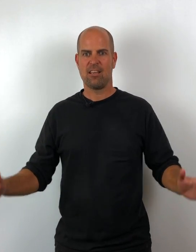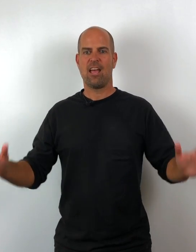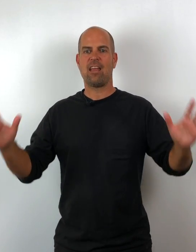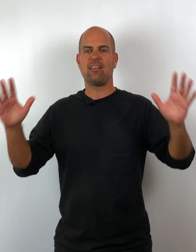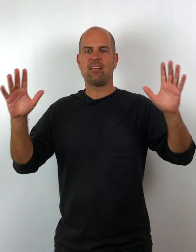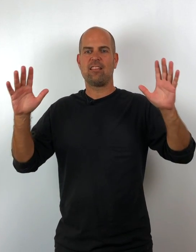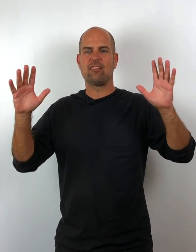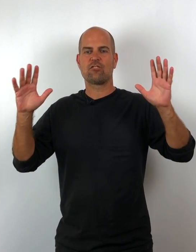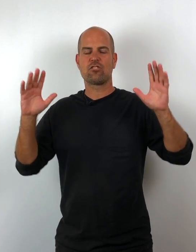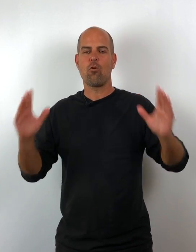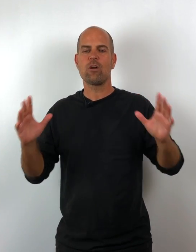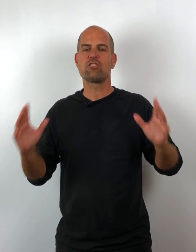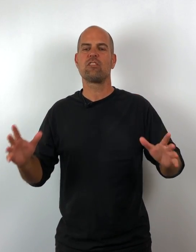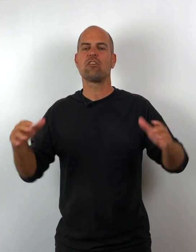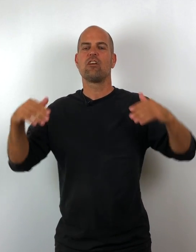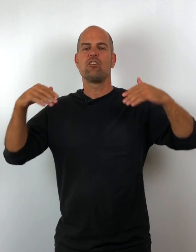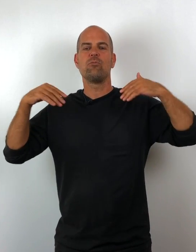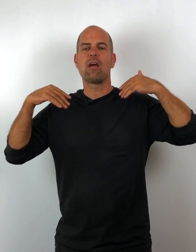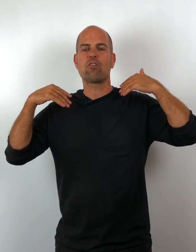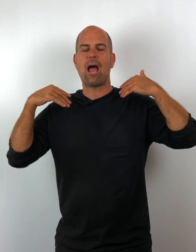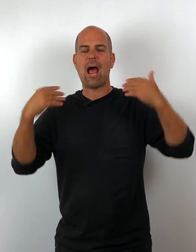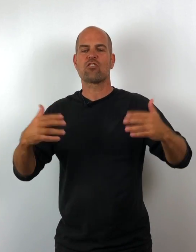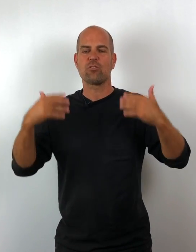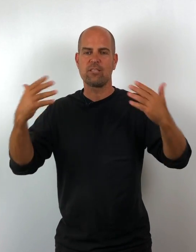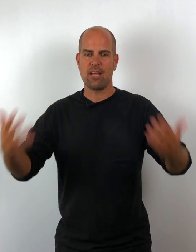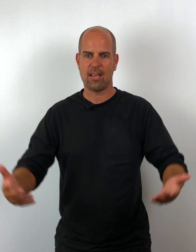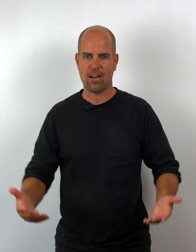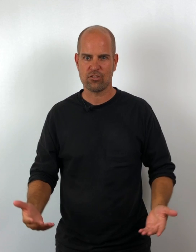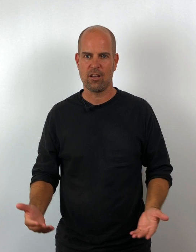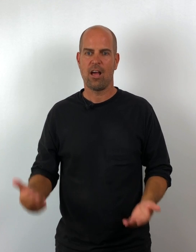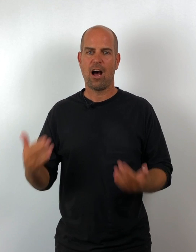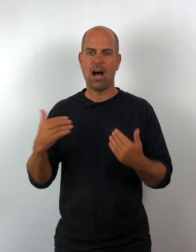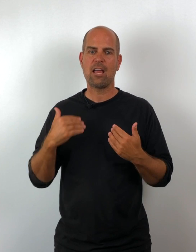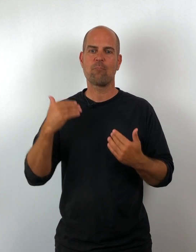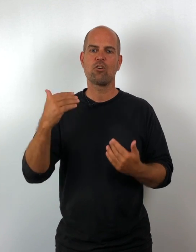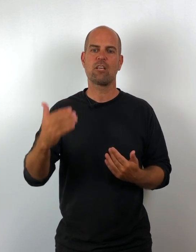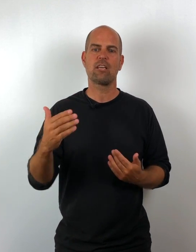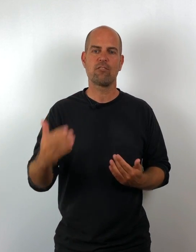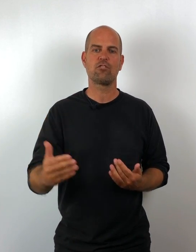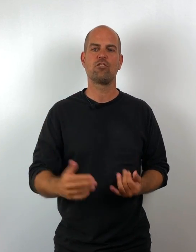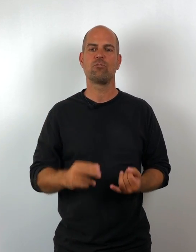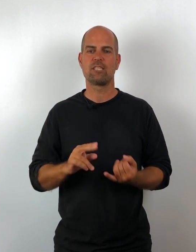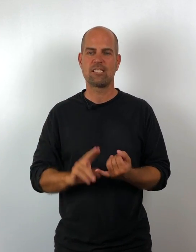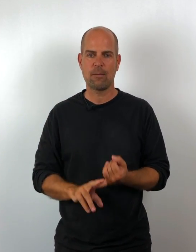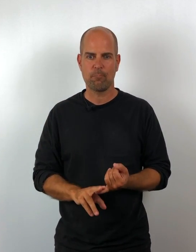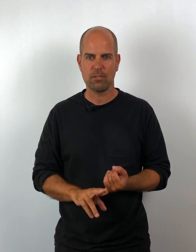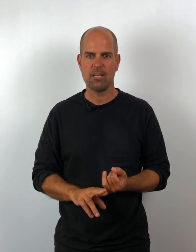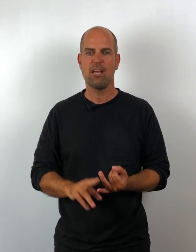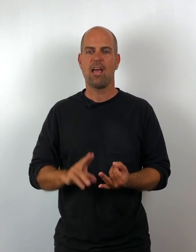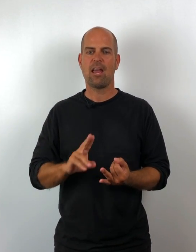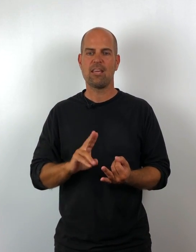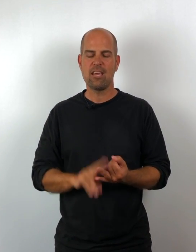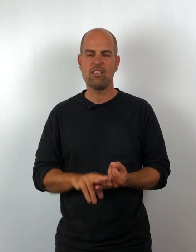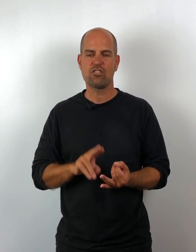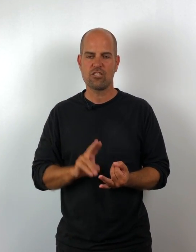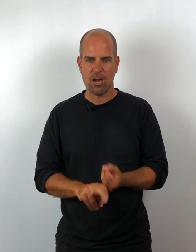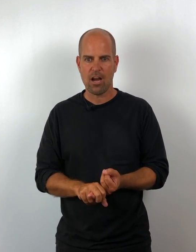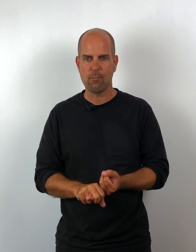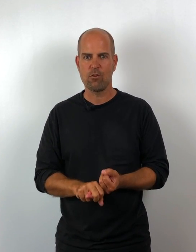And there's so much in there, you never actually take action. I am going to give it to you simply and each time you